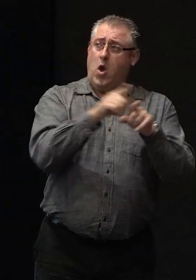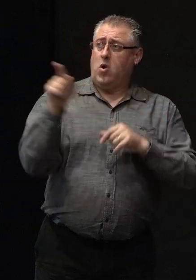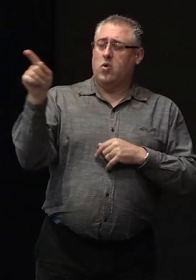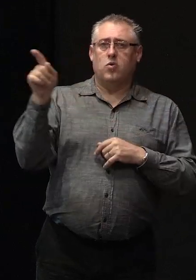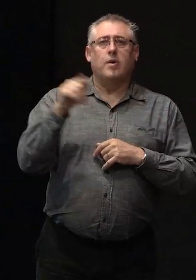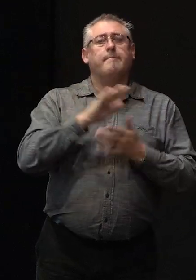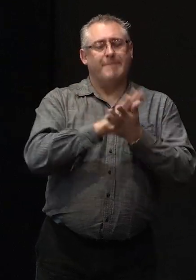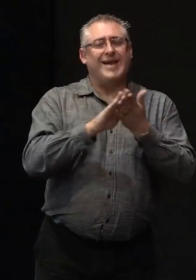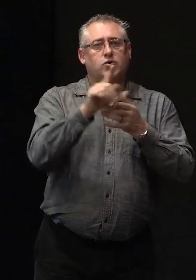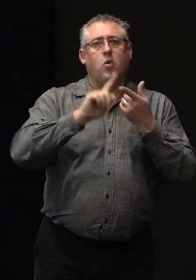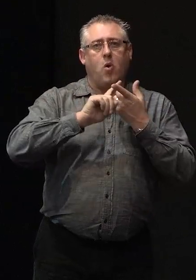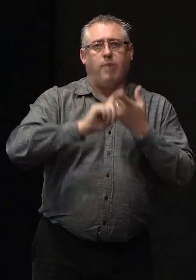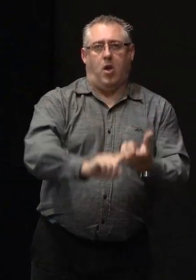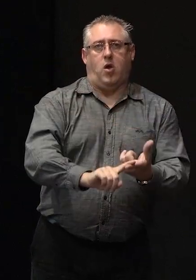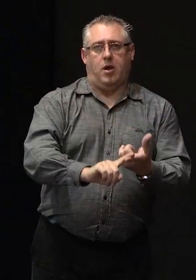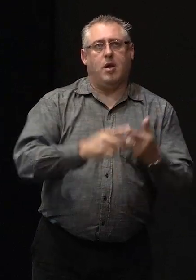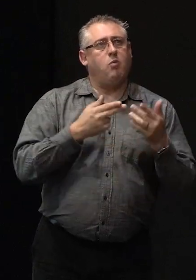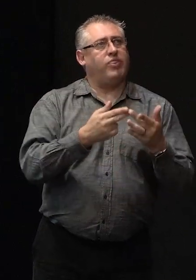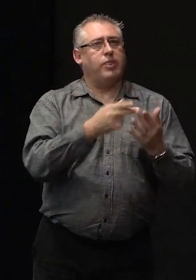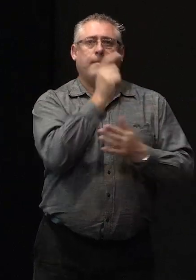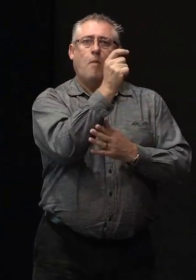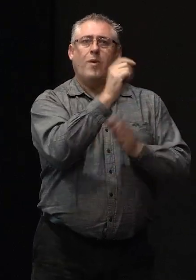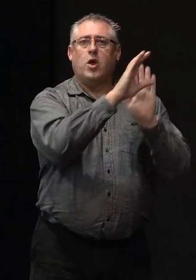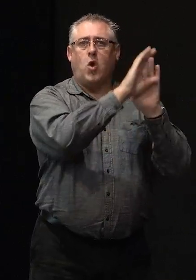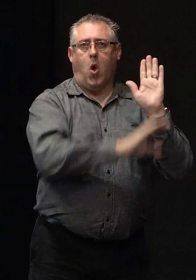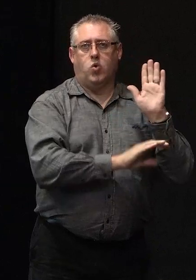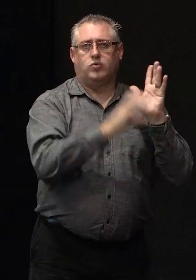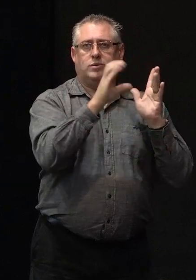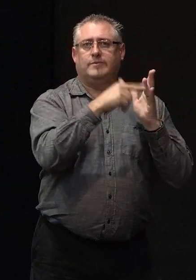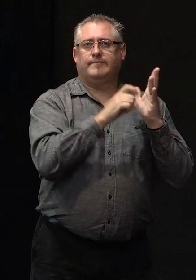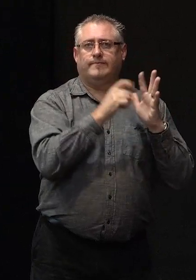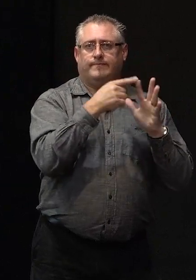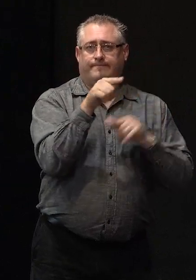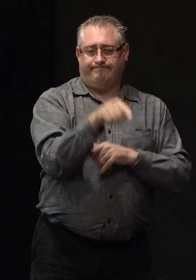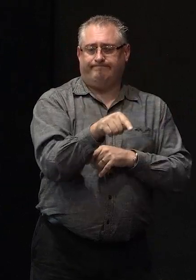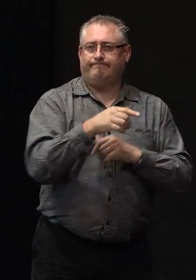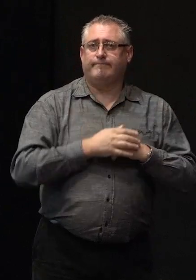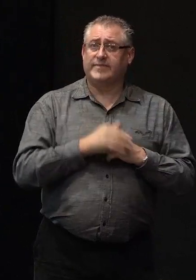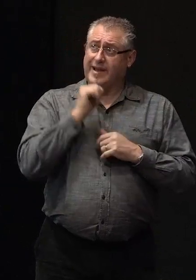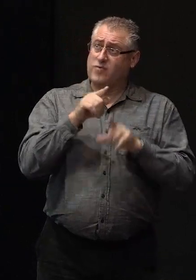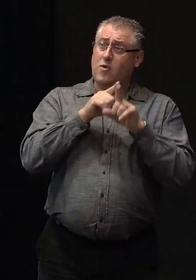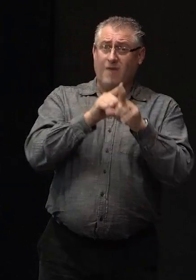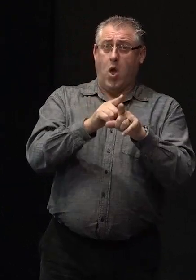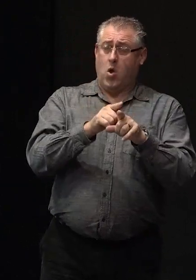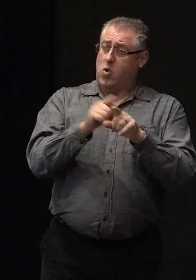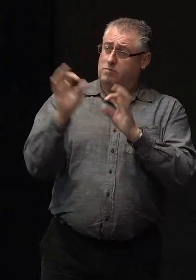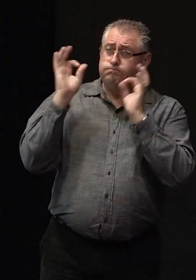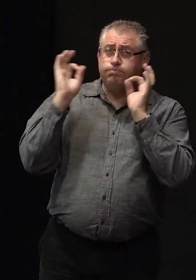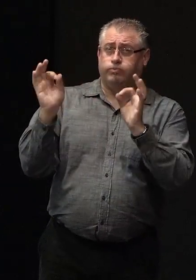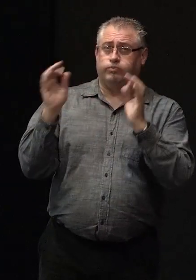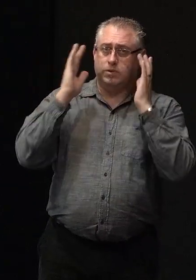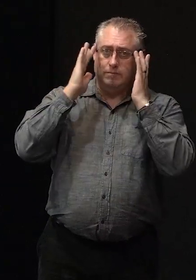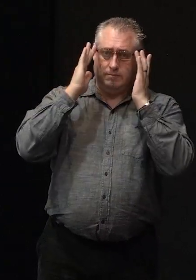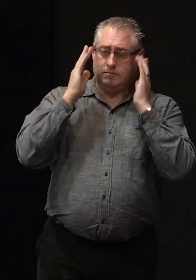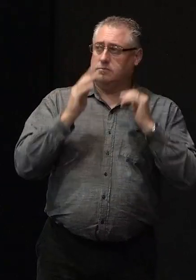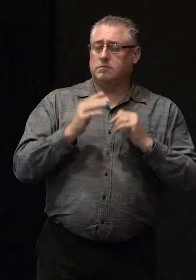to comply with the building code and the council if you follow this to the letter then will